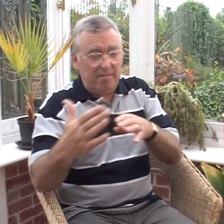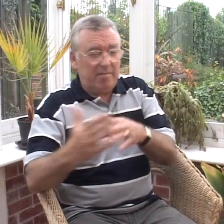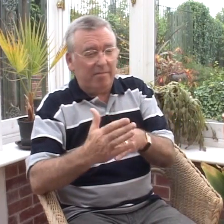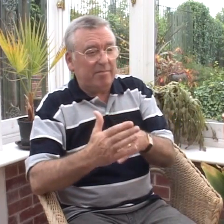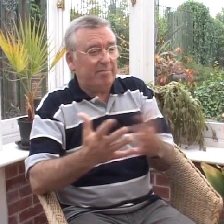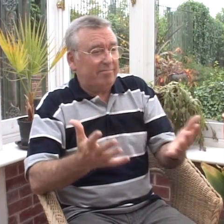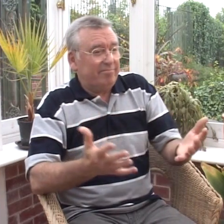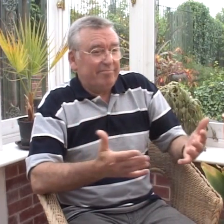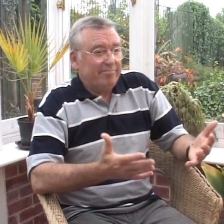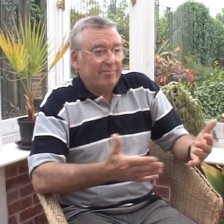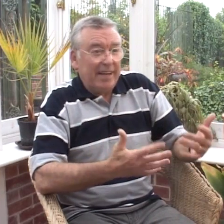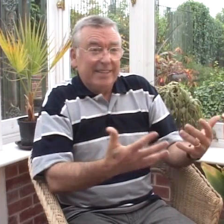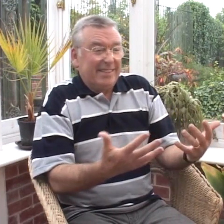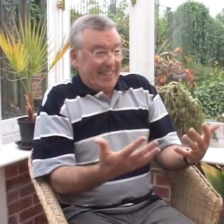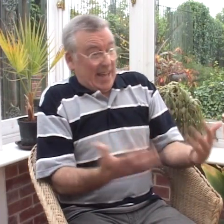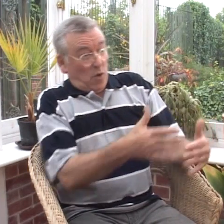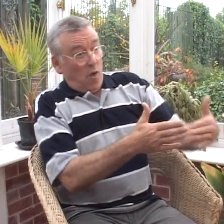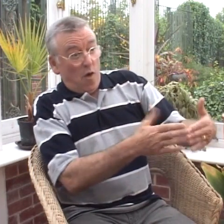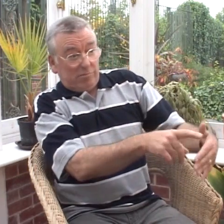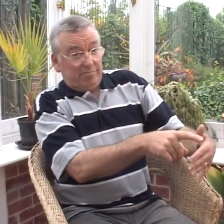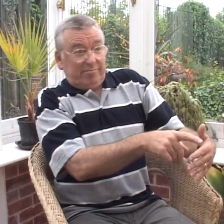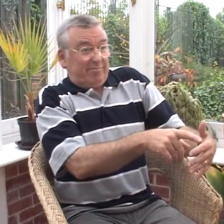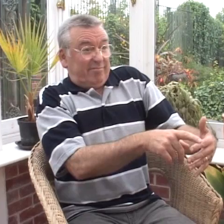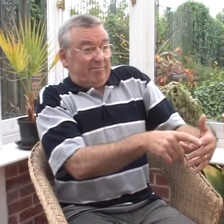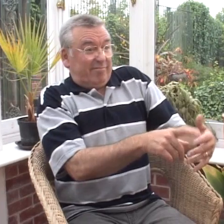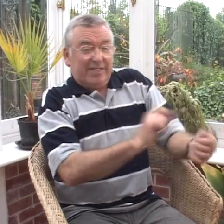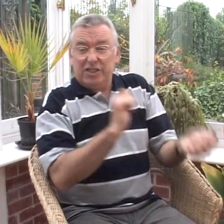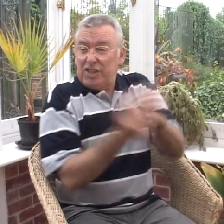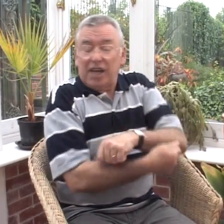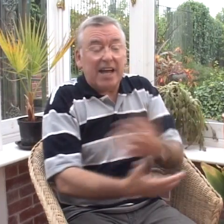five then and, you know, that corner shop, it's changed now. It's not like it was then.